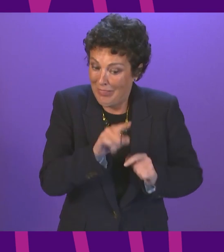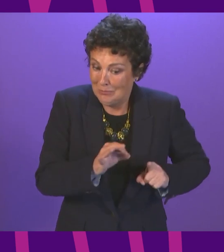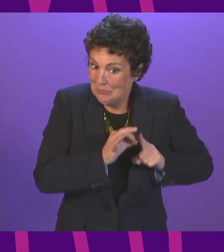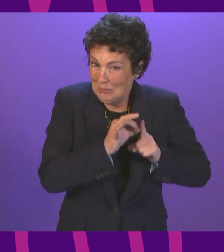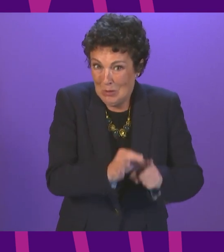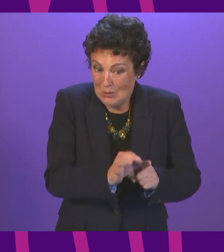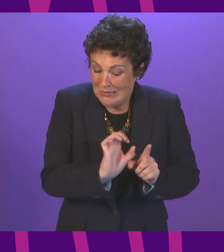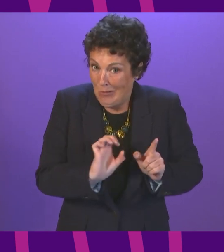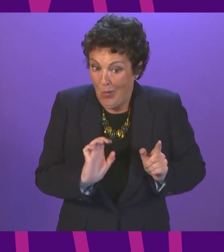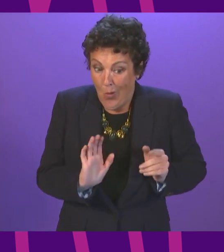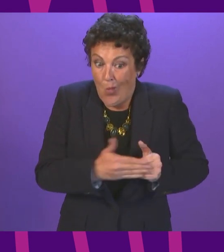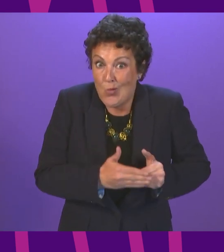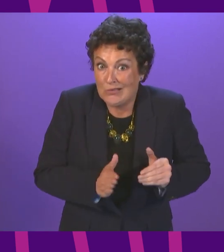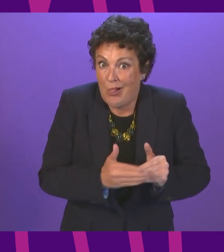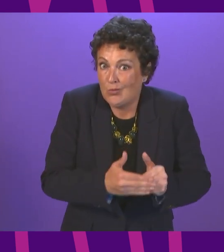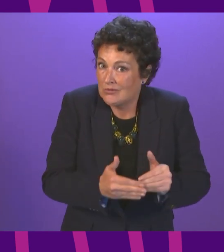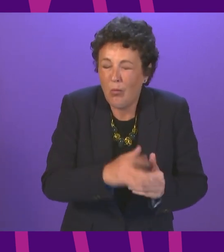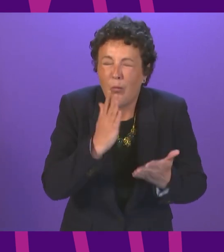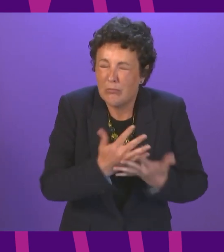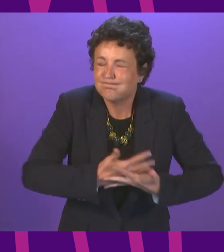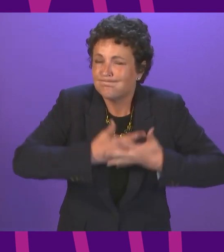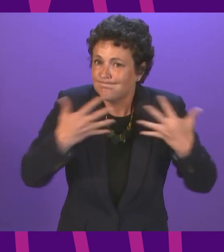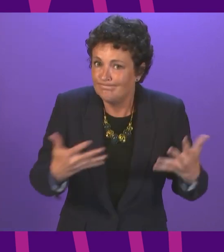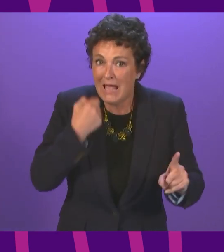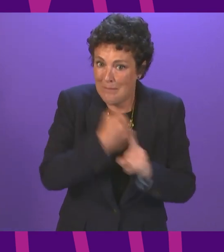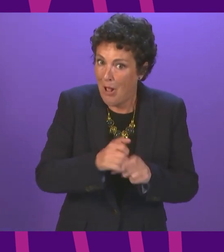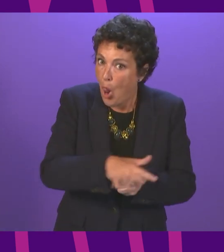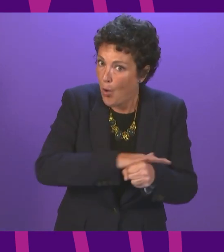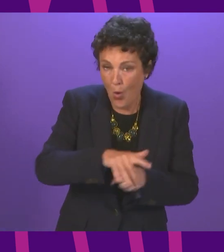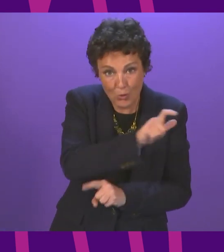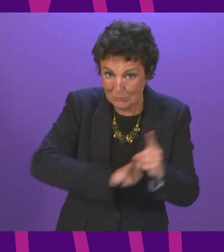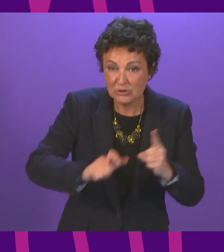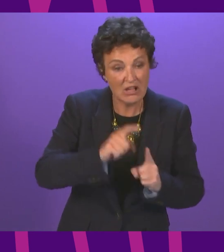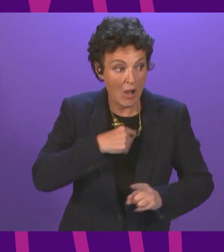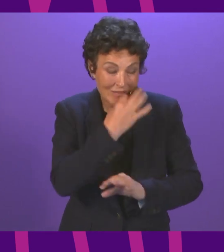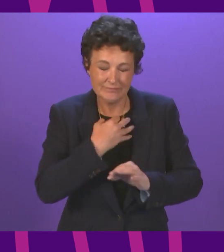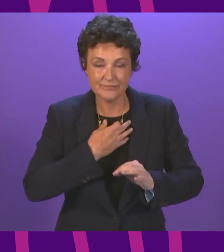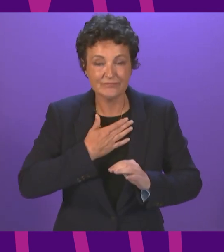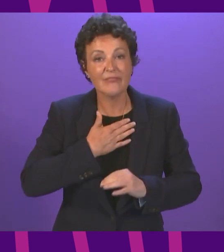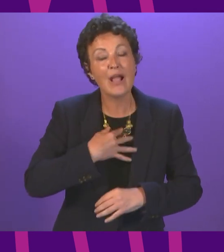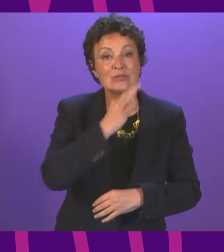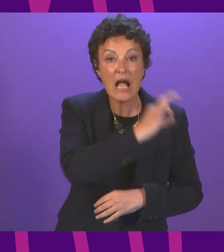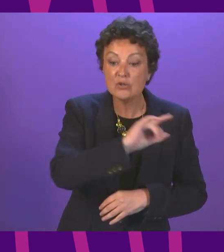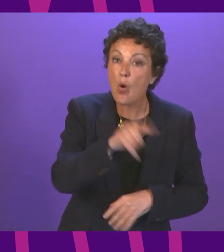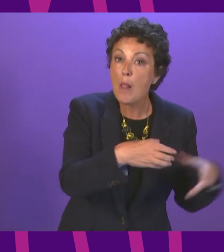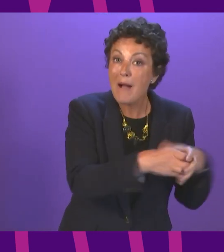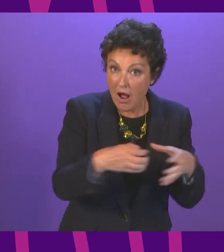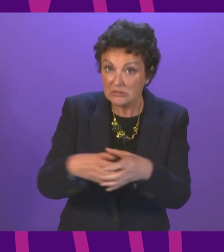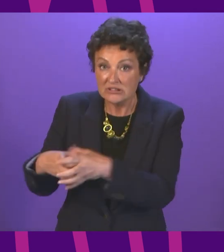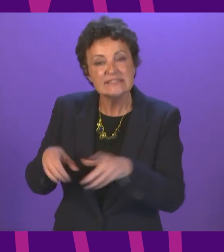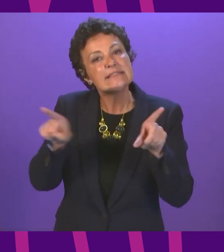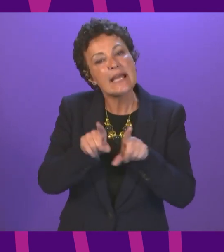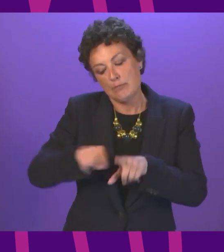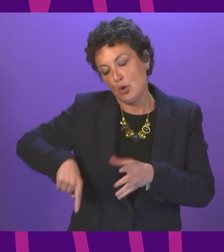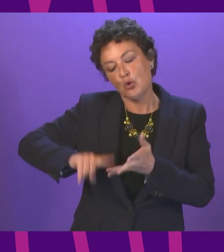will have a big impact on their local communities and I certainly would urge all parties involved, including the UK Government, to look at the matter again.